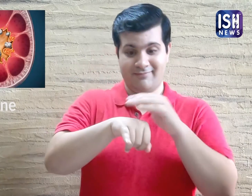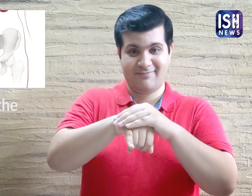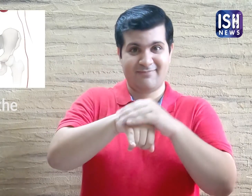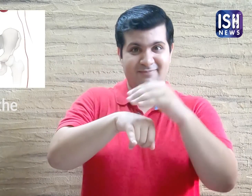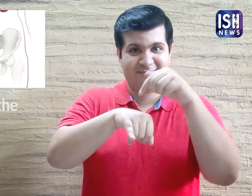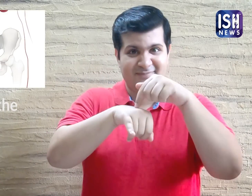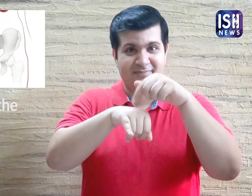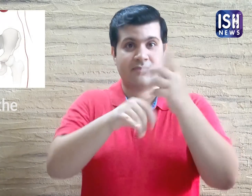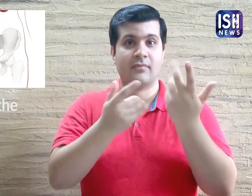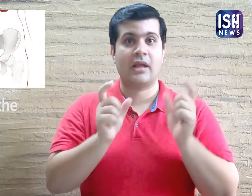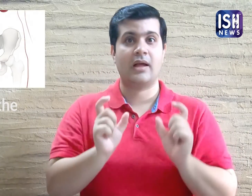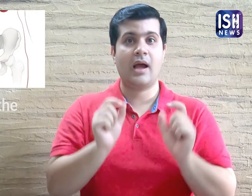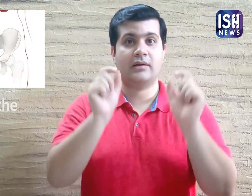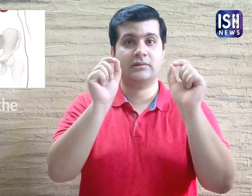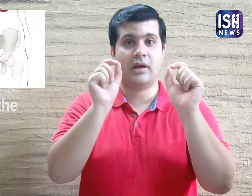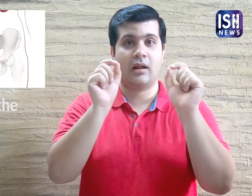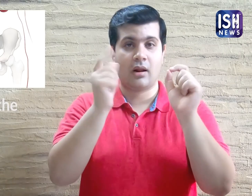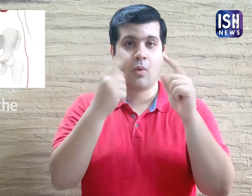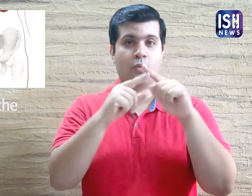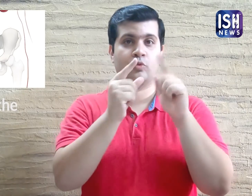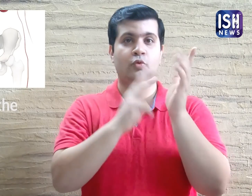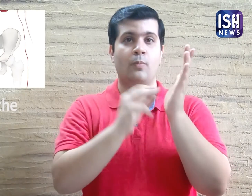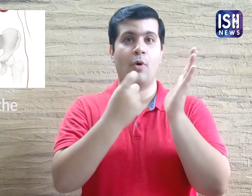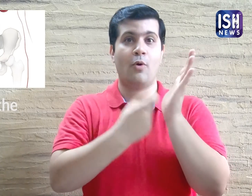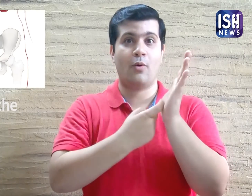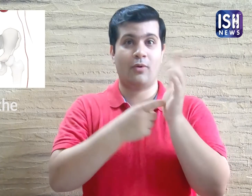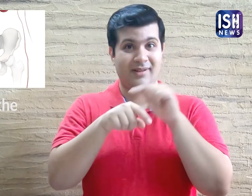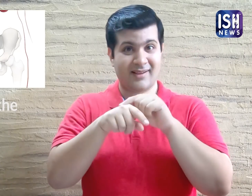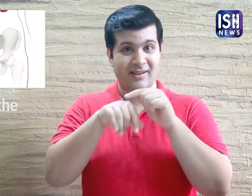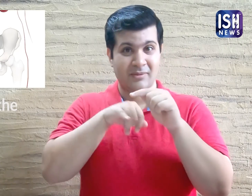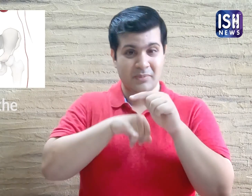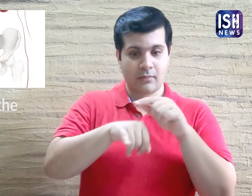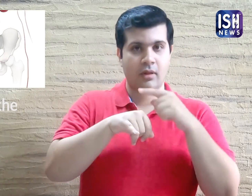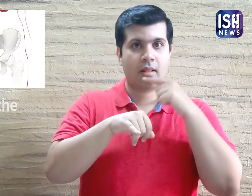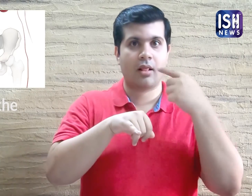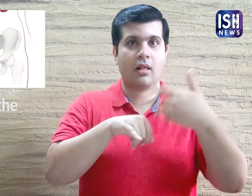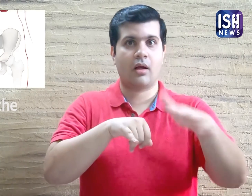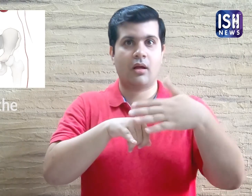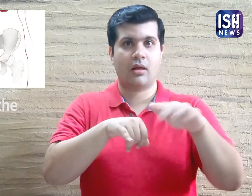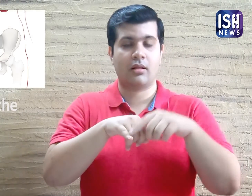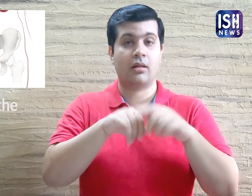Tumours in the bladder may also cause blood in the urine. 13.